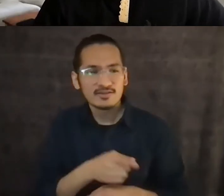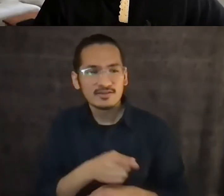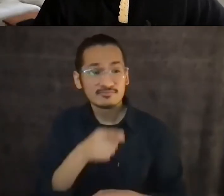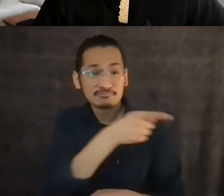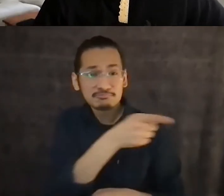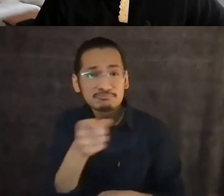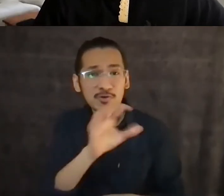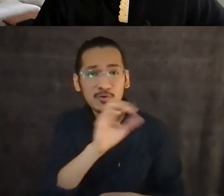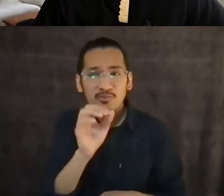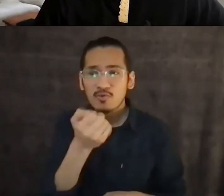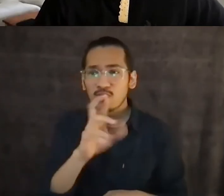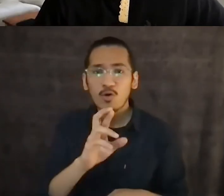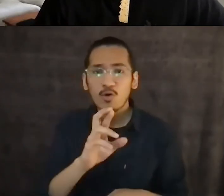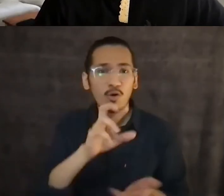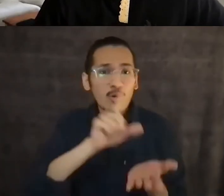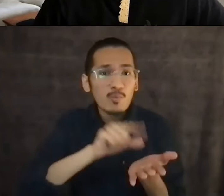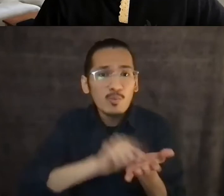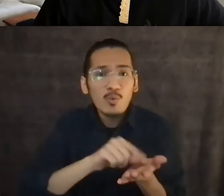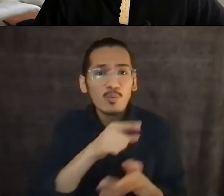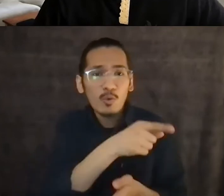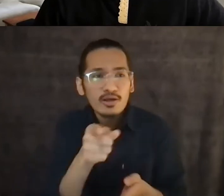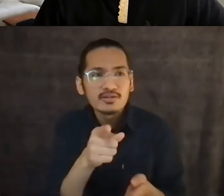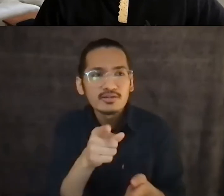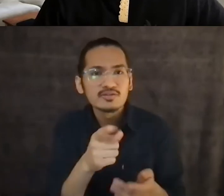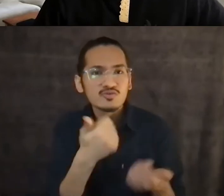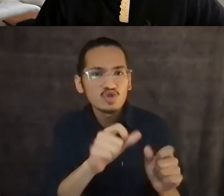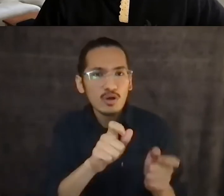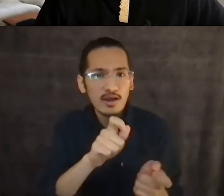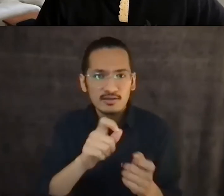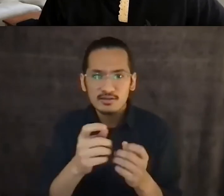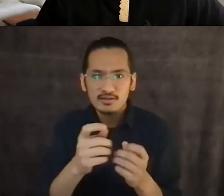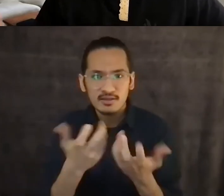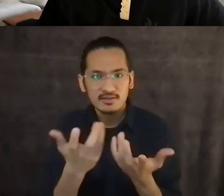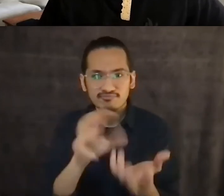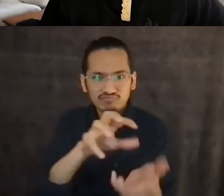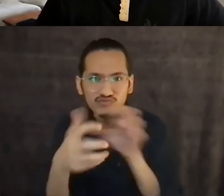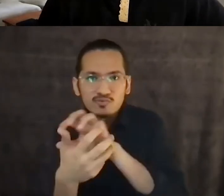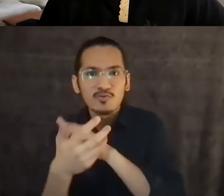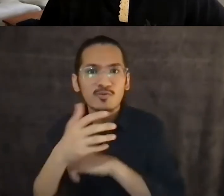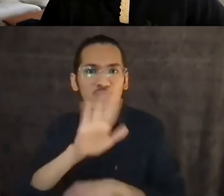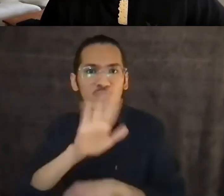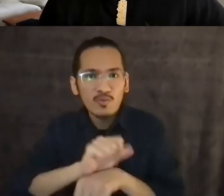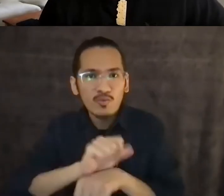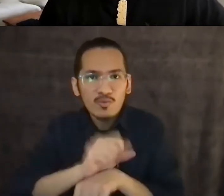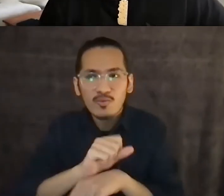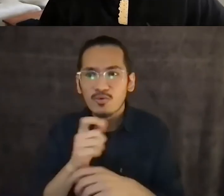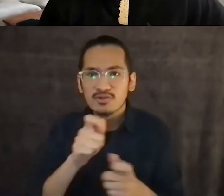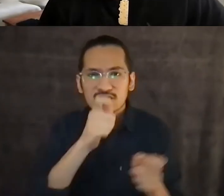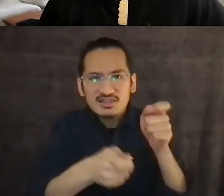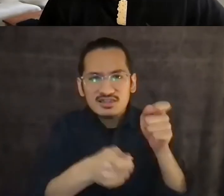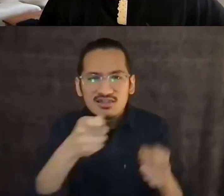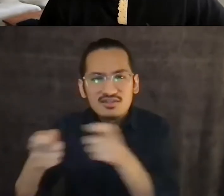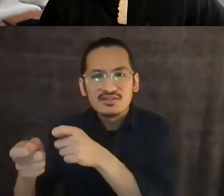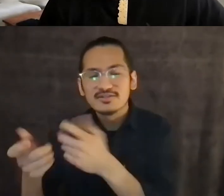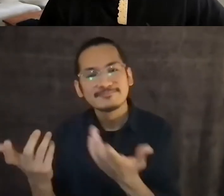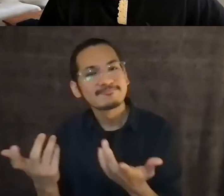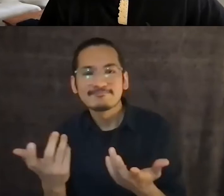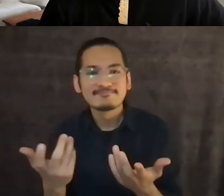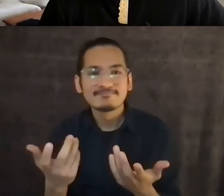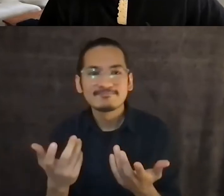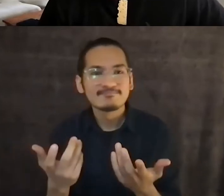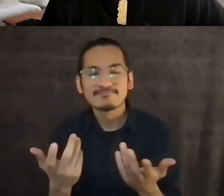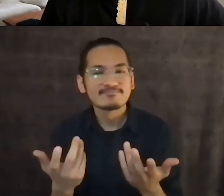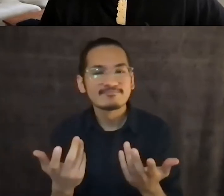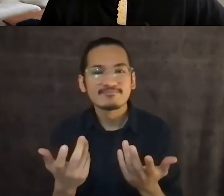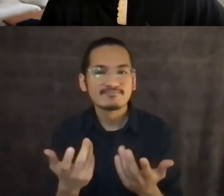Um, and luckily, I mean, I guess there are more and more of us in the publishing space and just